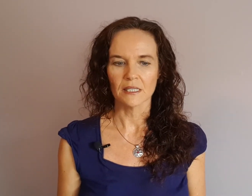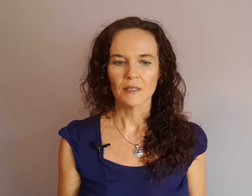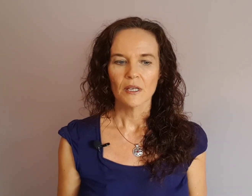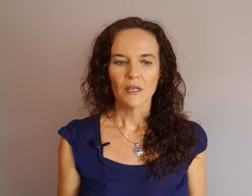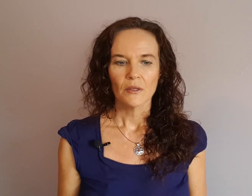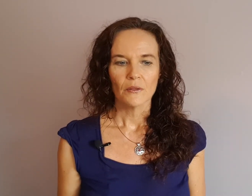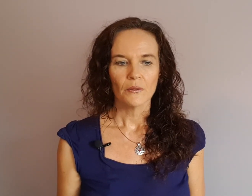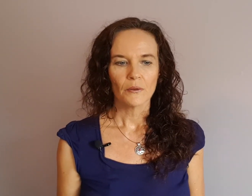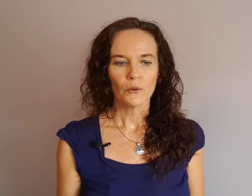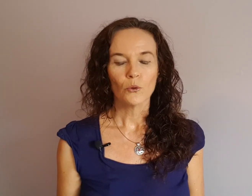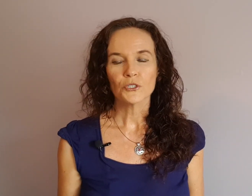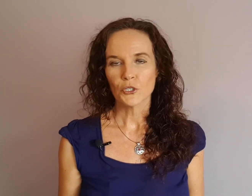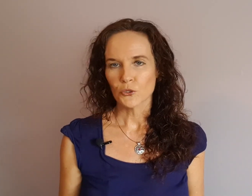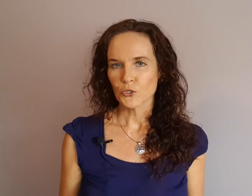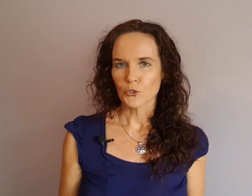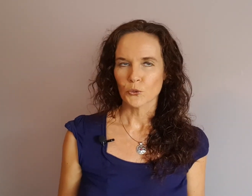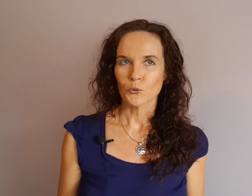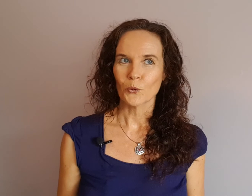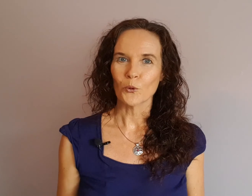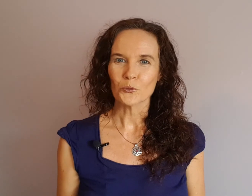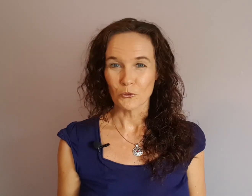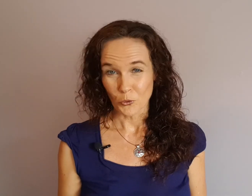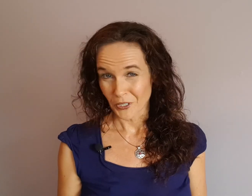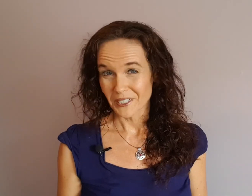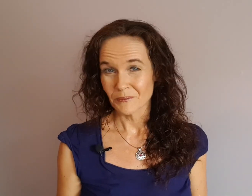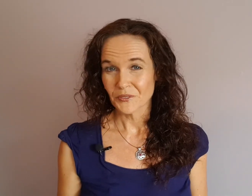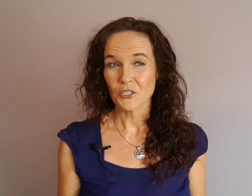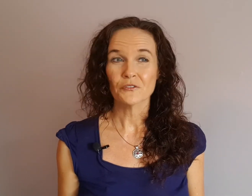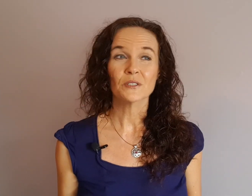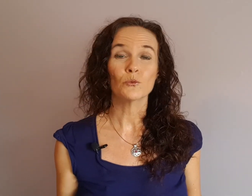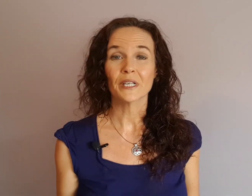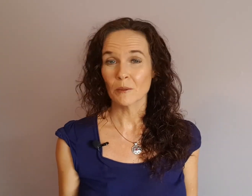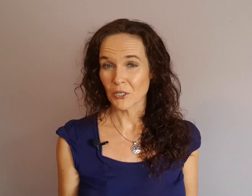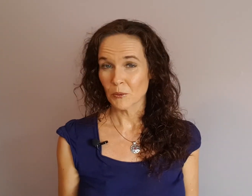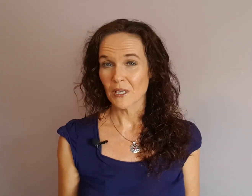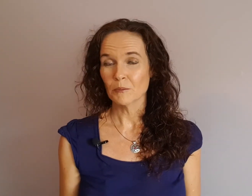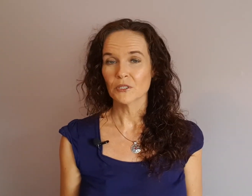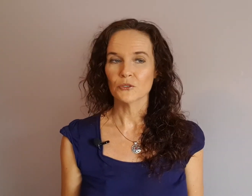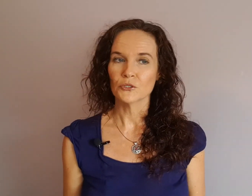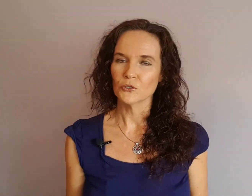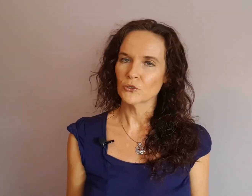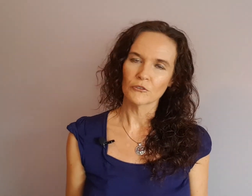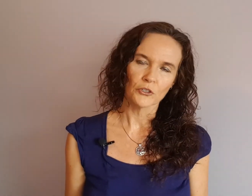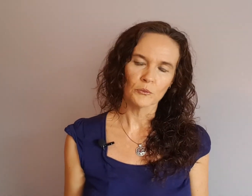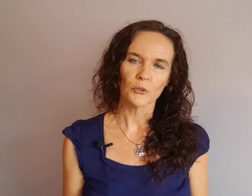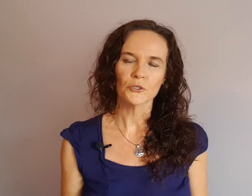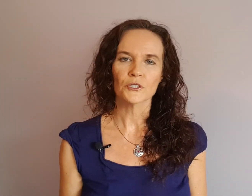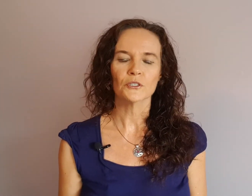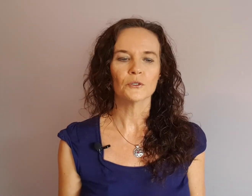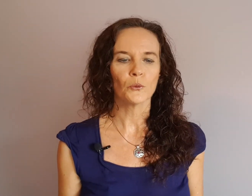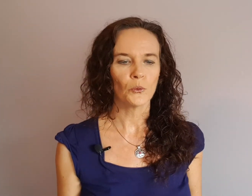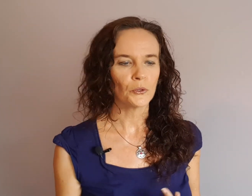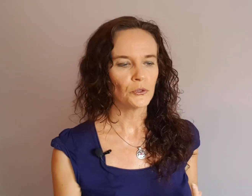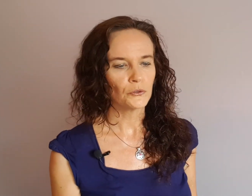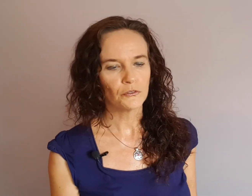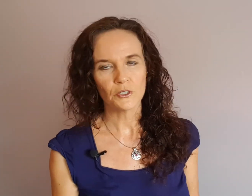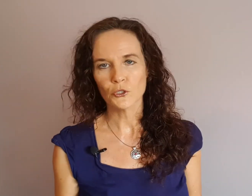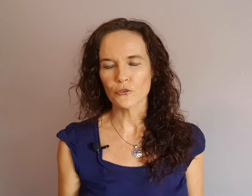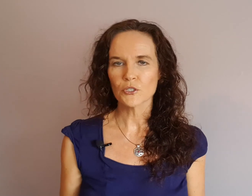causing you to want to avoid it. So if it's ringing people up, and you're not a phone person, or you feel nervous